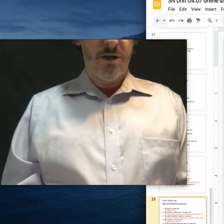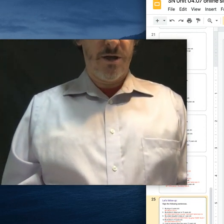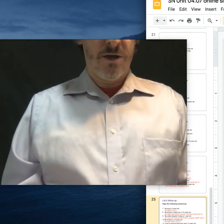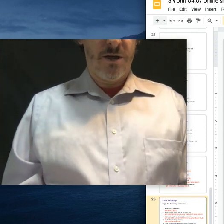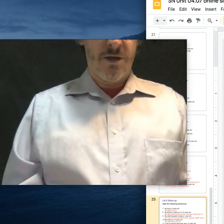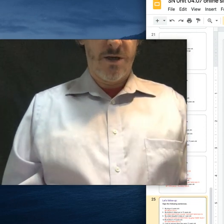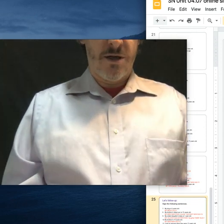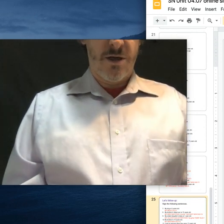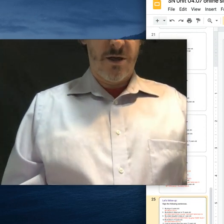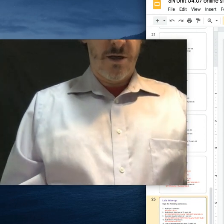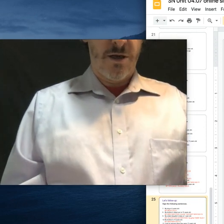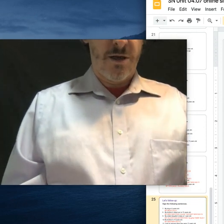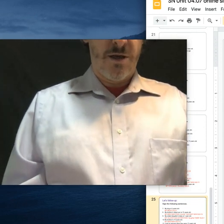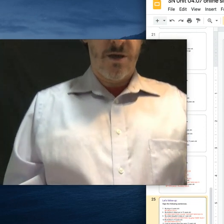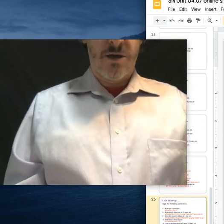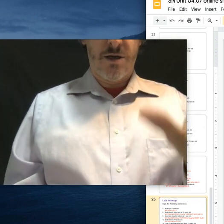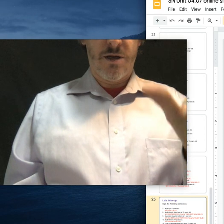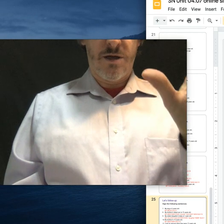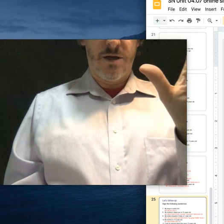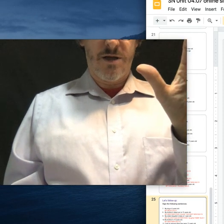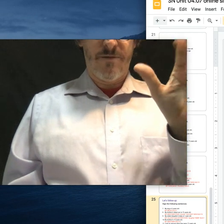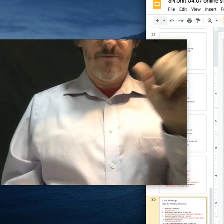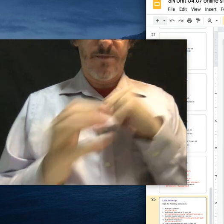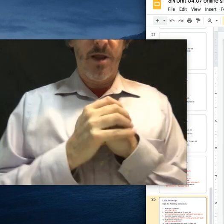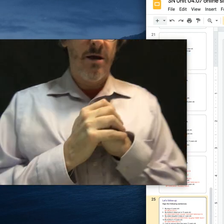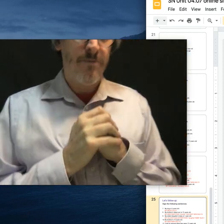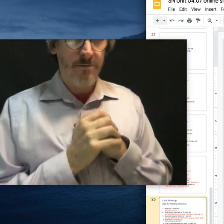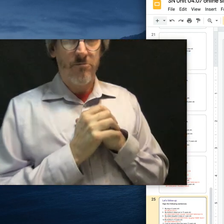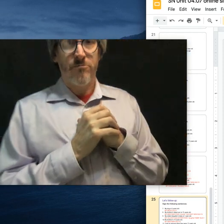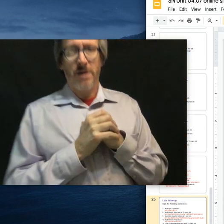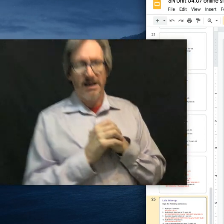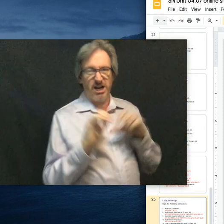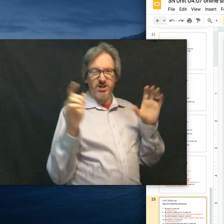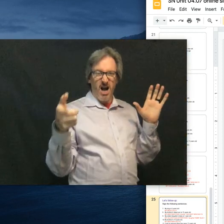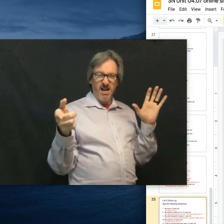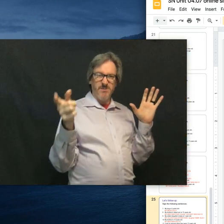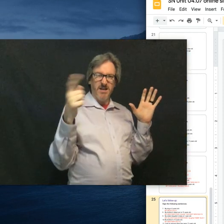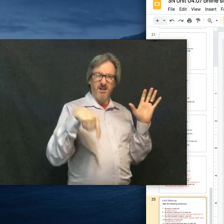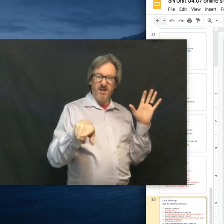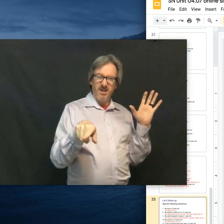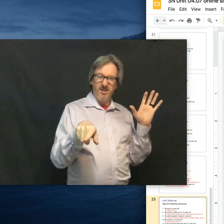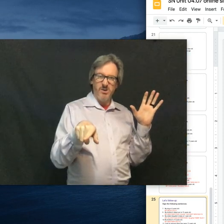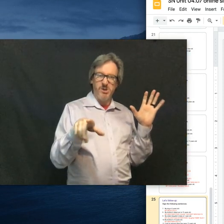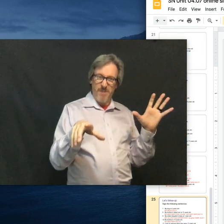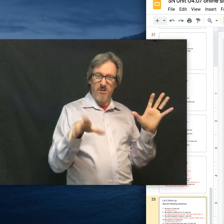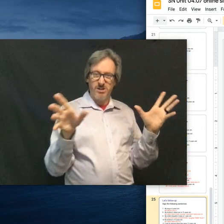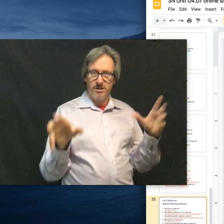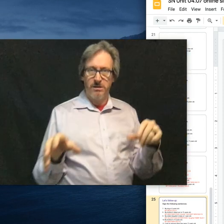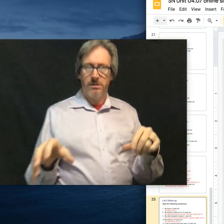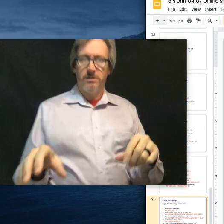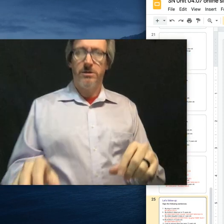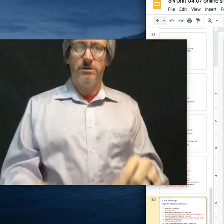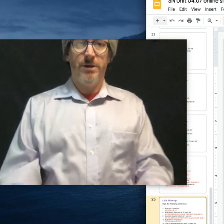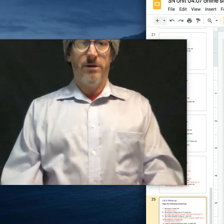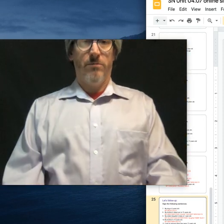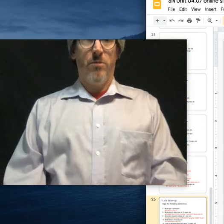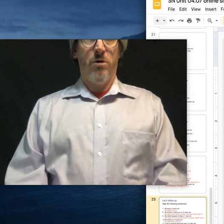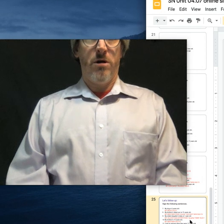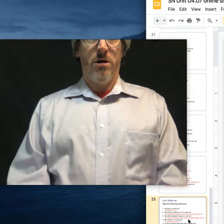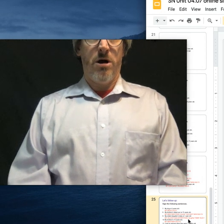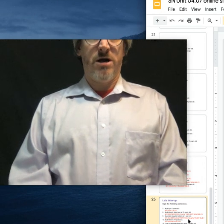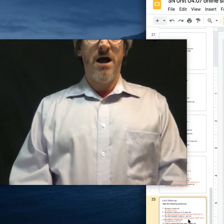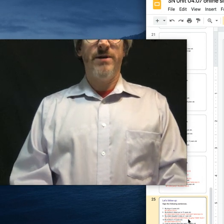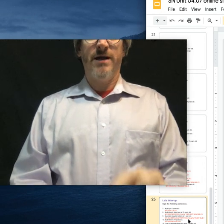husband to spouse to be